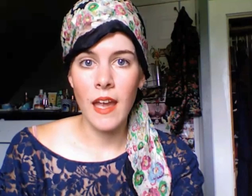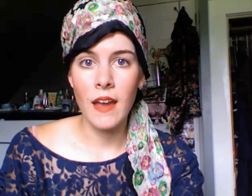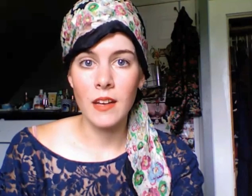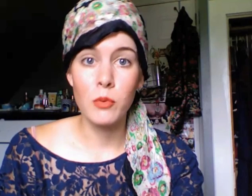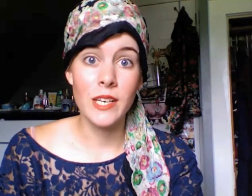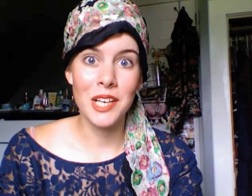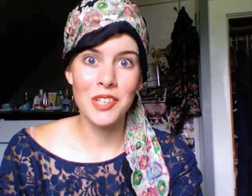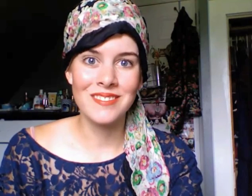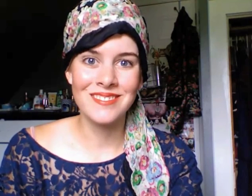a beauty obsession.